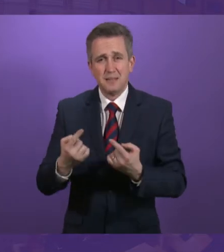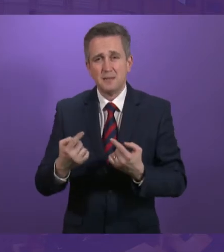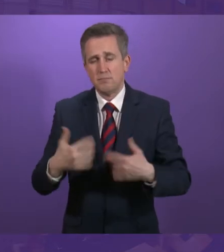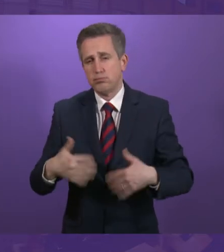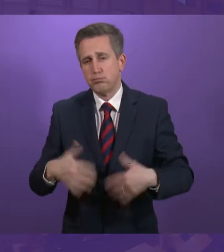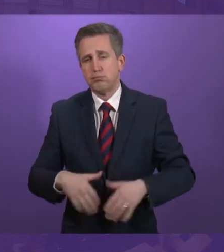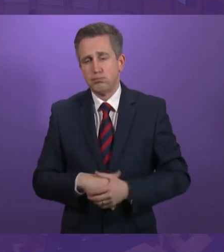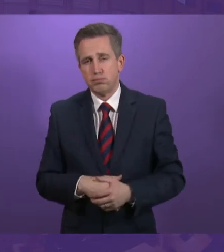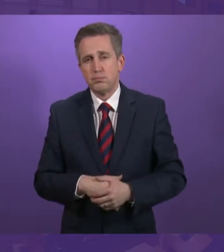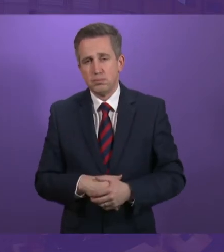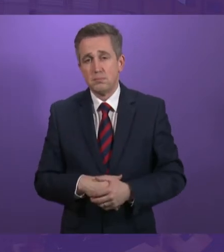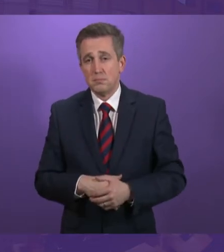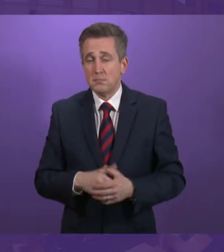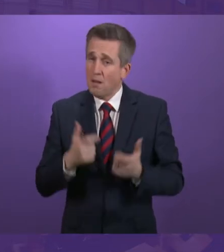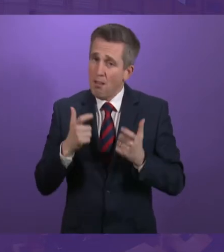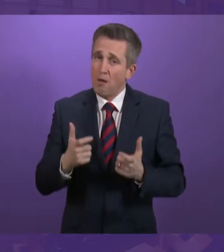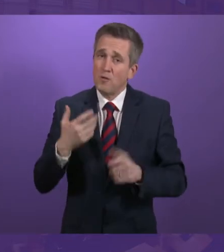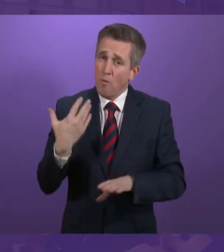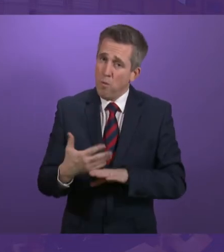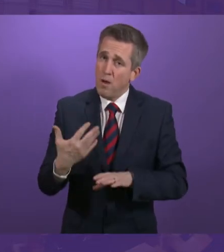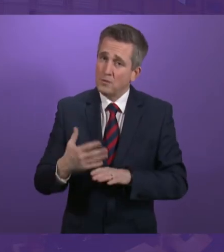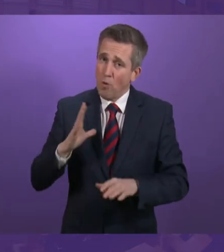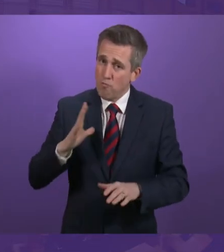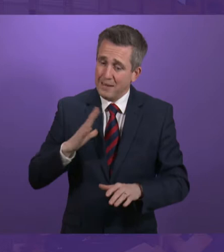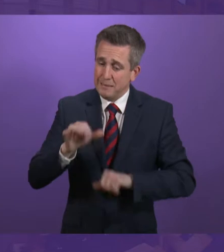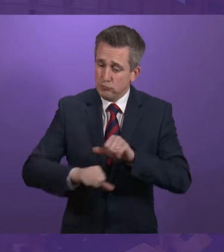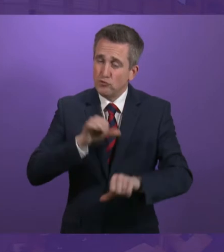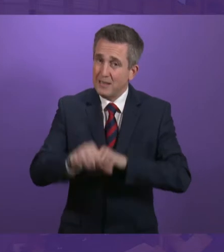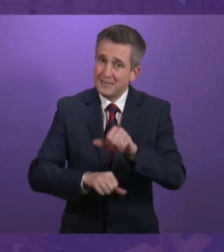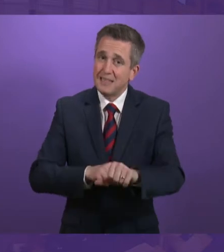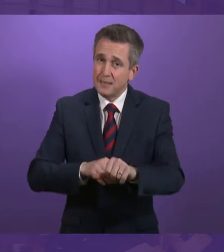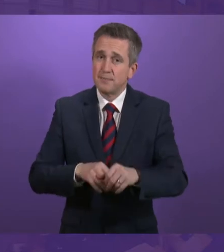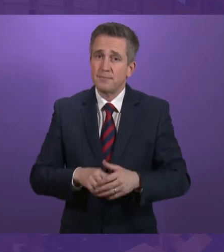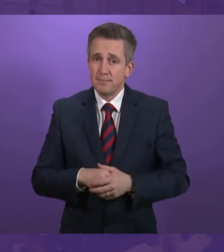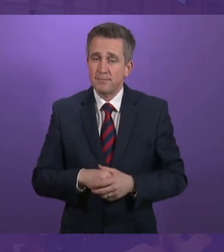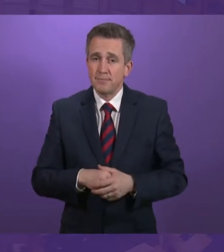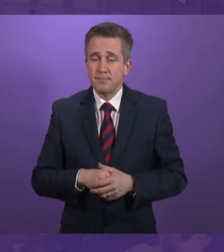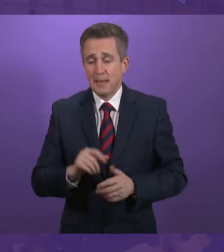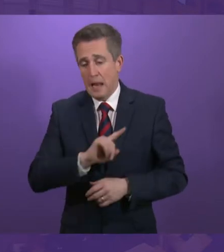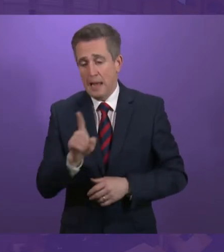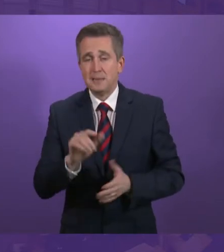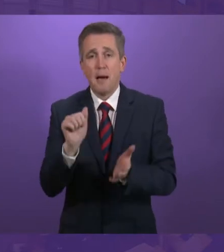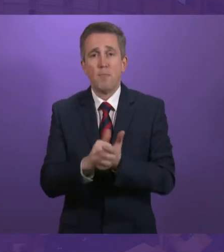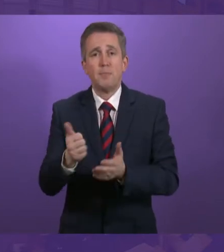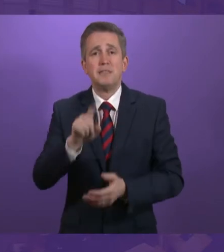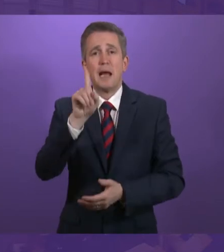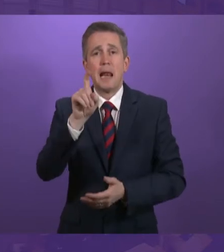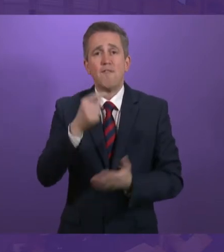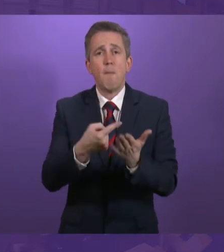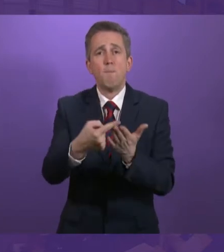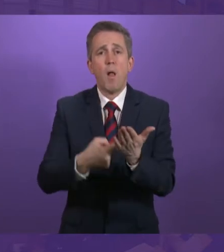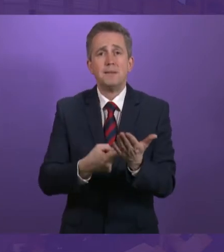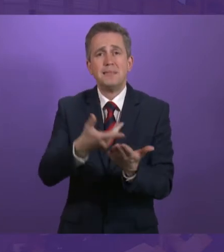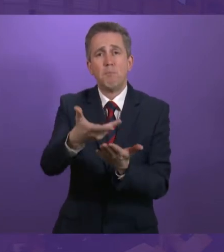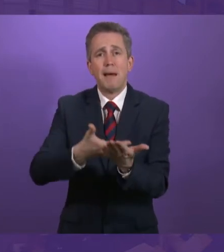great deal of activity is already well underway to make our current plans a reality. Today I will publish 11 policy papers setting out